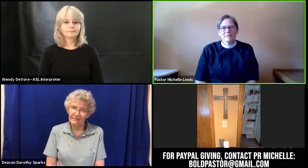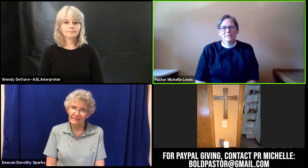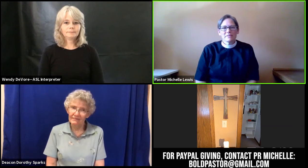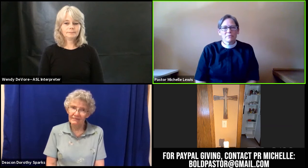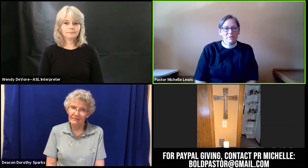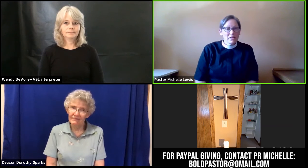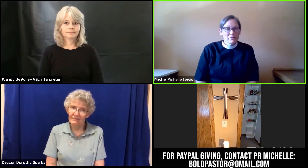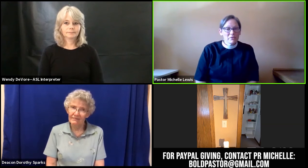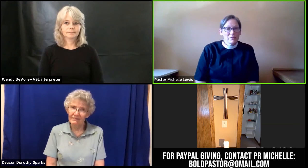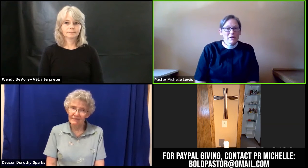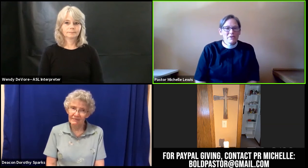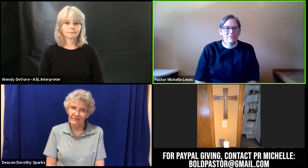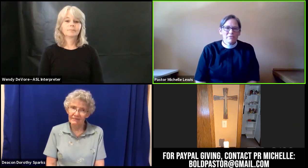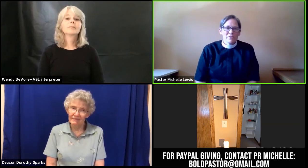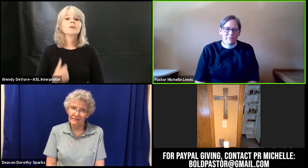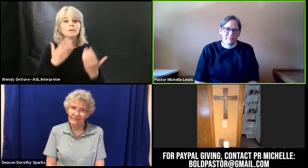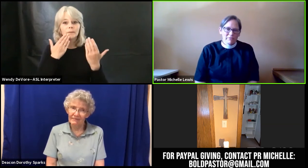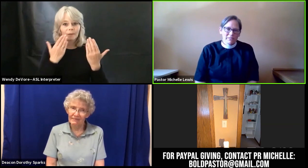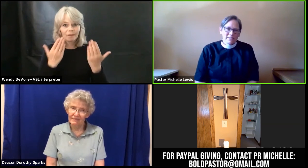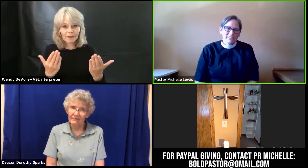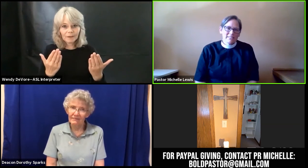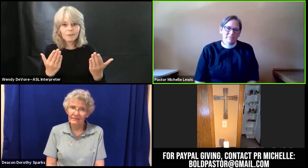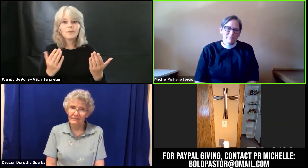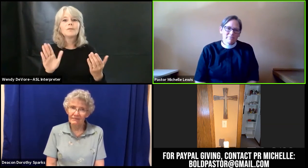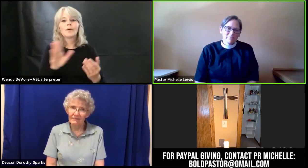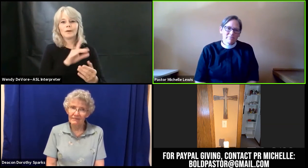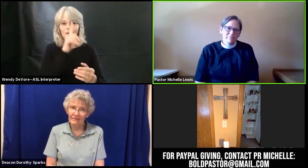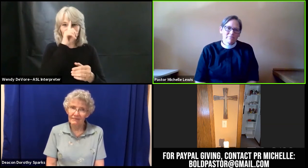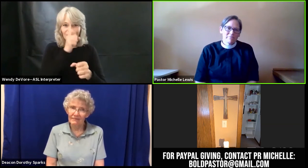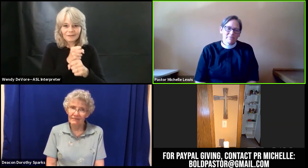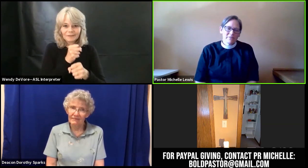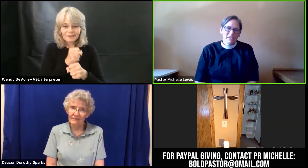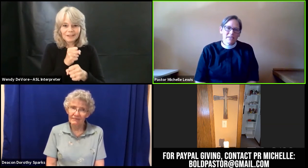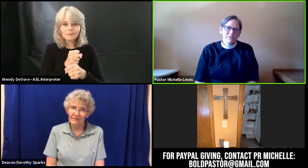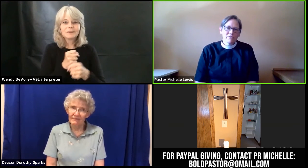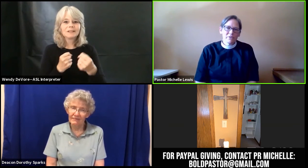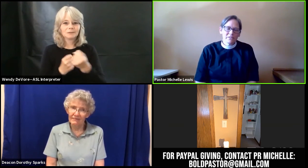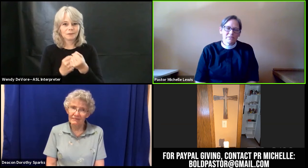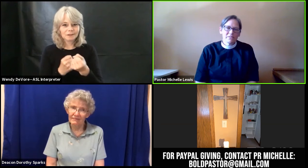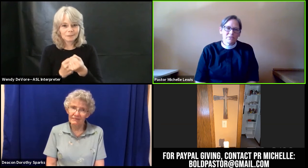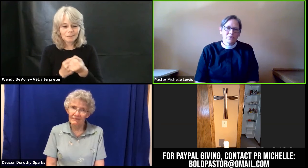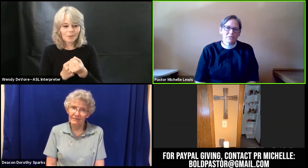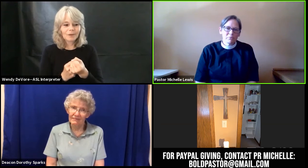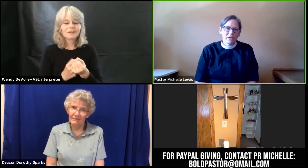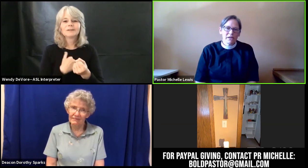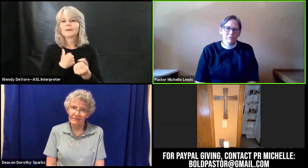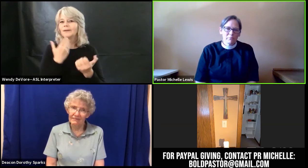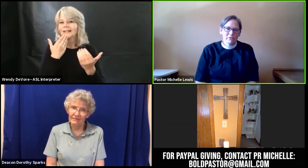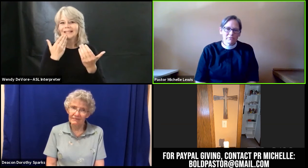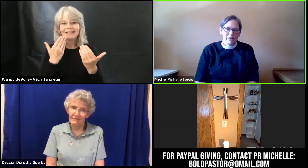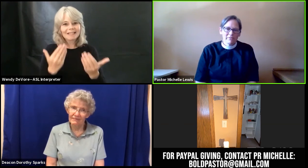so thank you for your faithfulness thank you for continuing to pray for bread of life